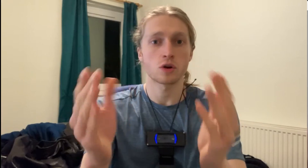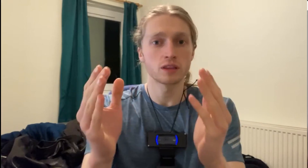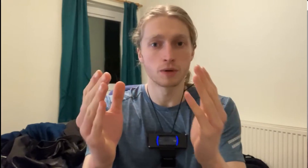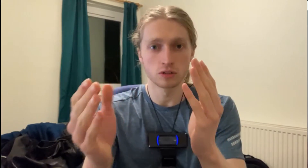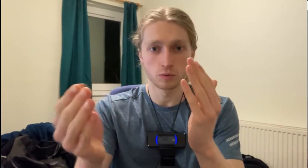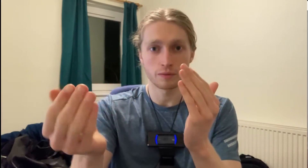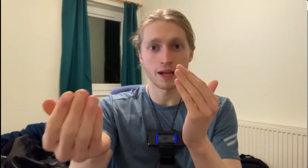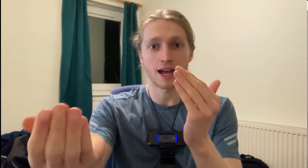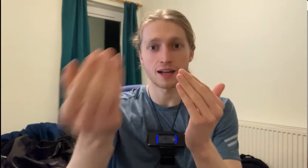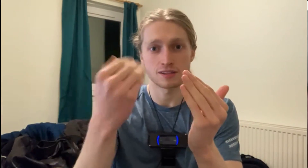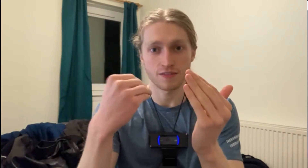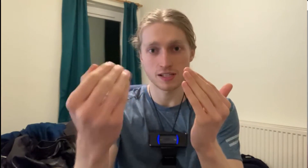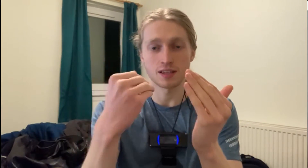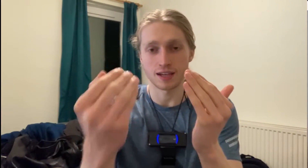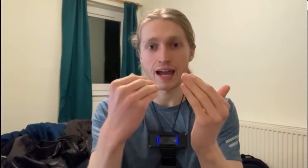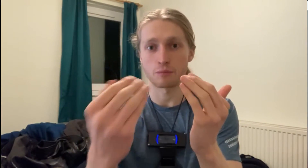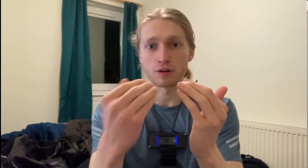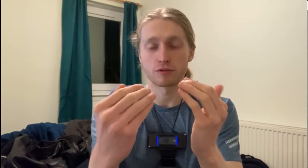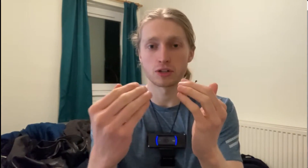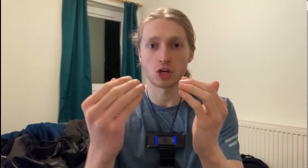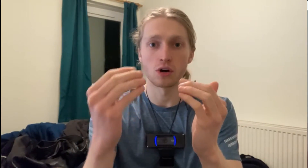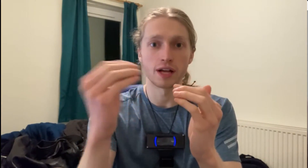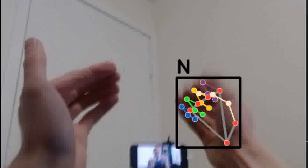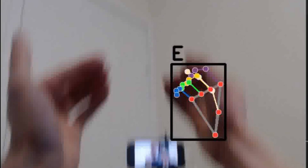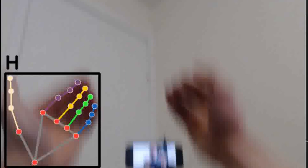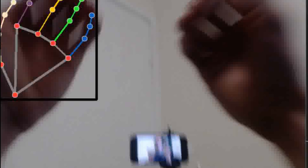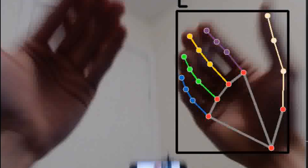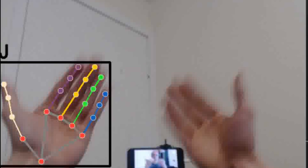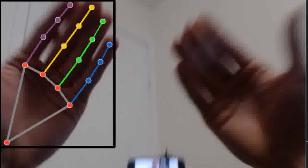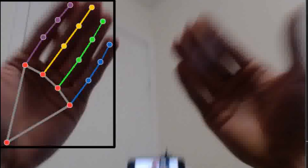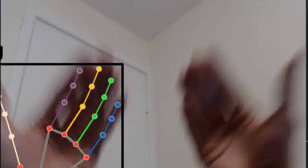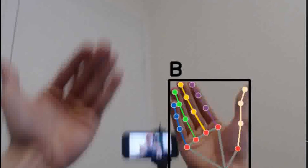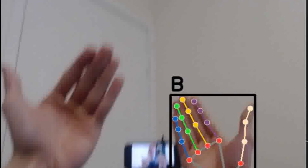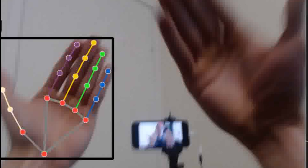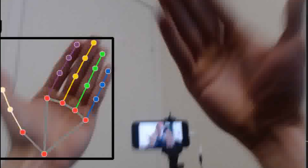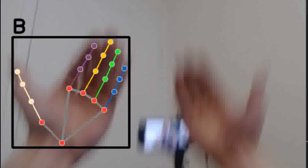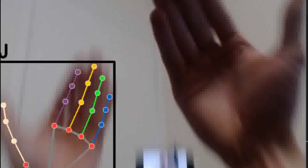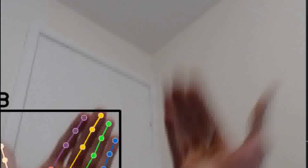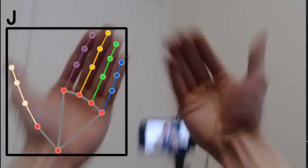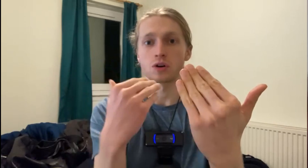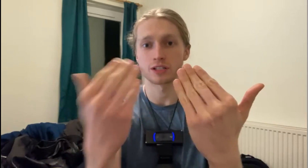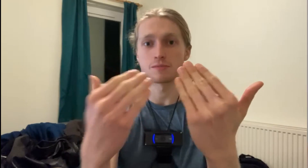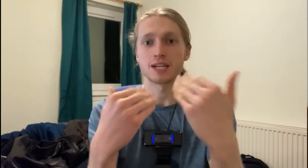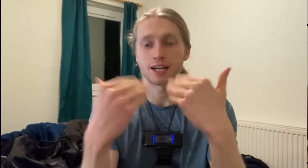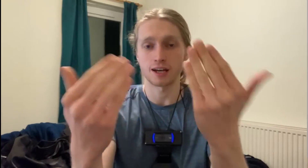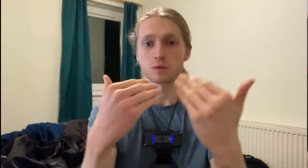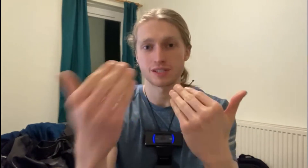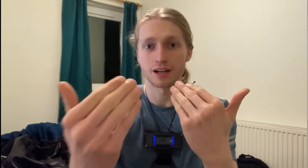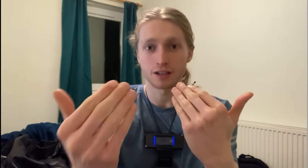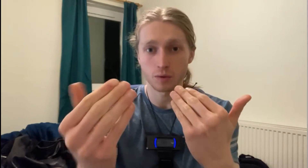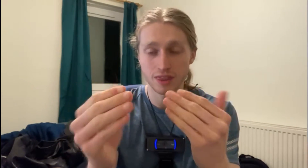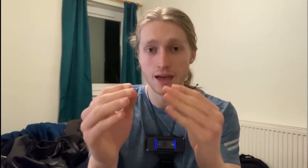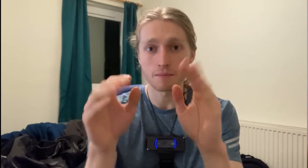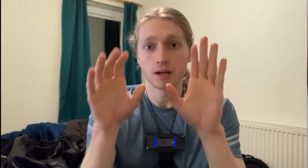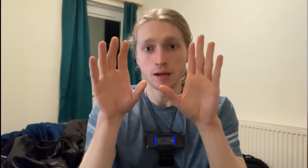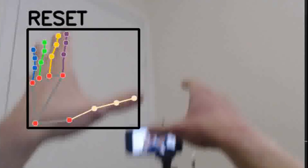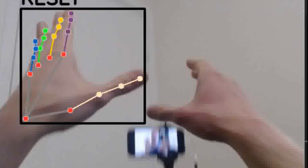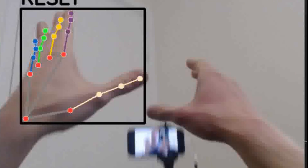train the model with my hands facing the camera front on, i.e. what someone would see if they were talking to me and I was signing with them. But